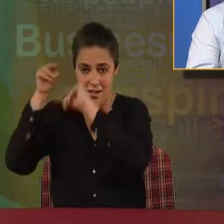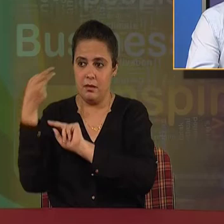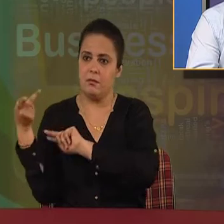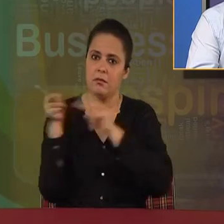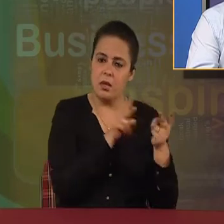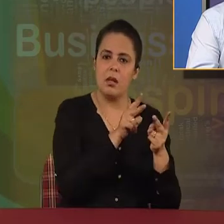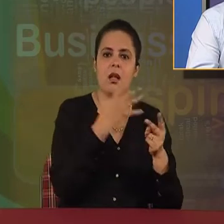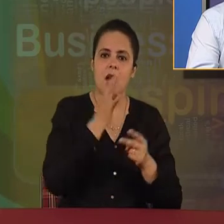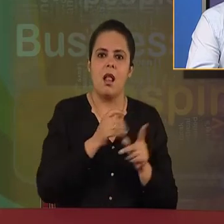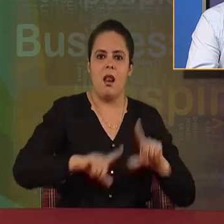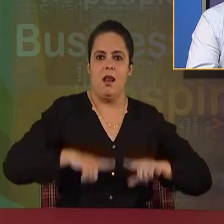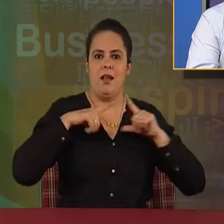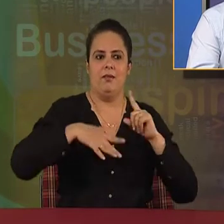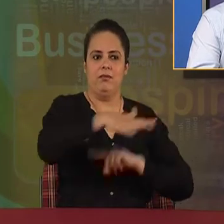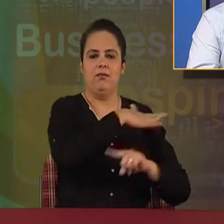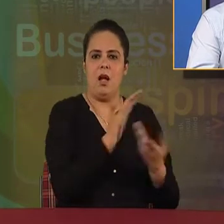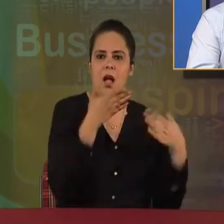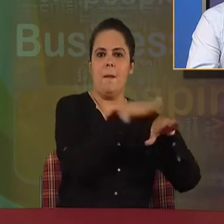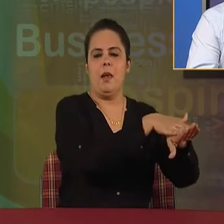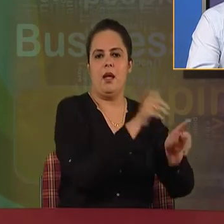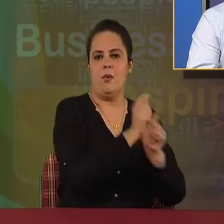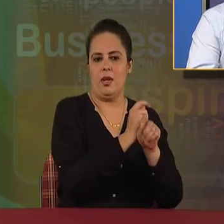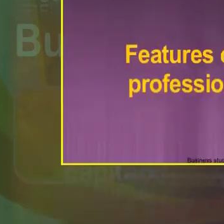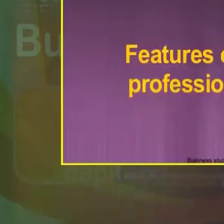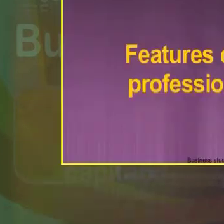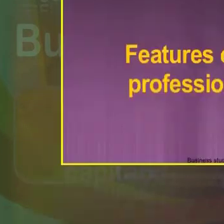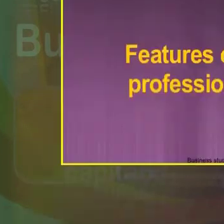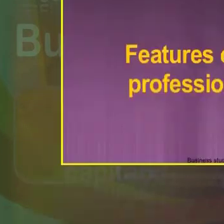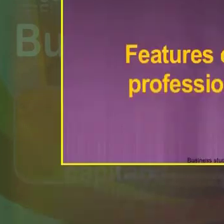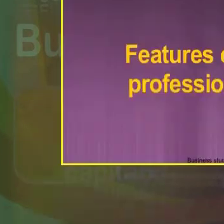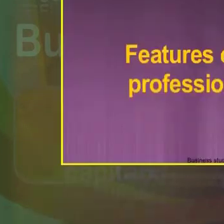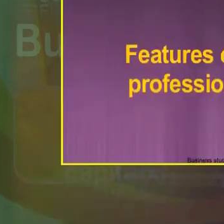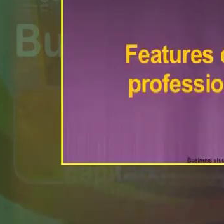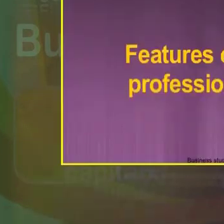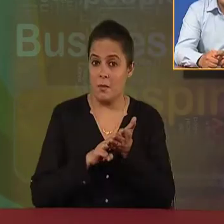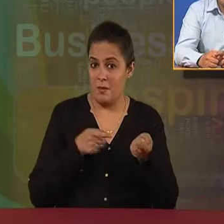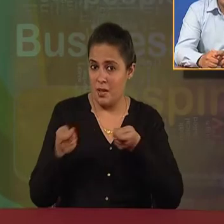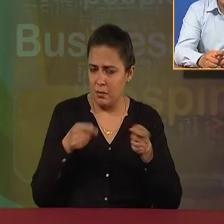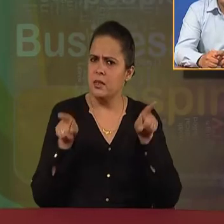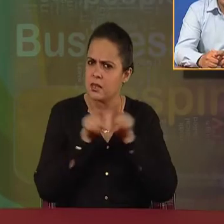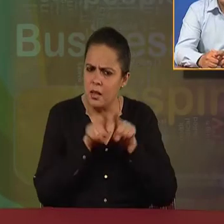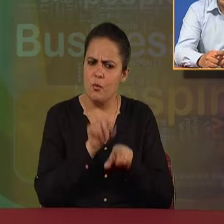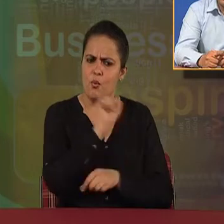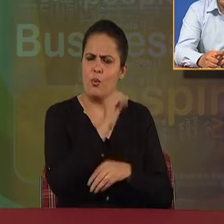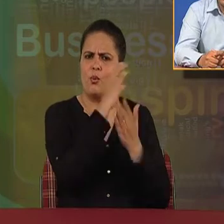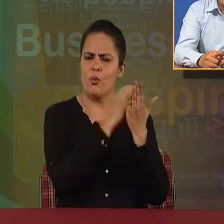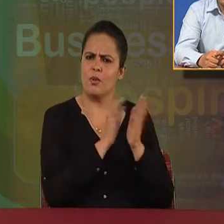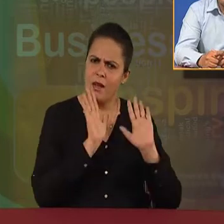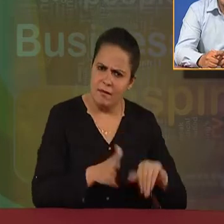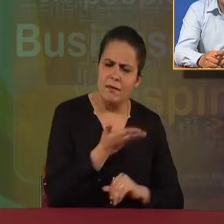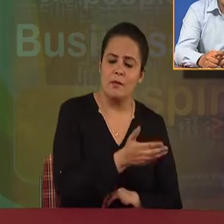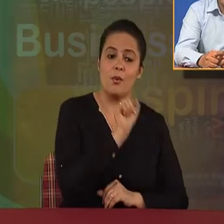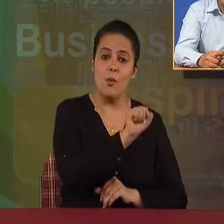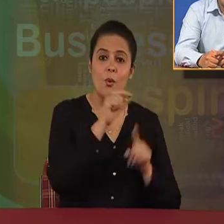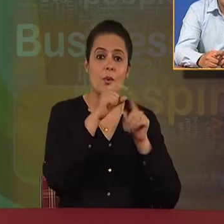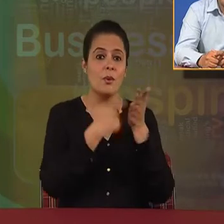is the first feature of profession. Now let me have the management. Management is also having its own syllabus, its own